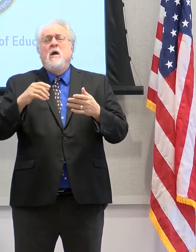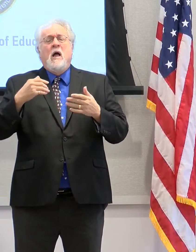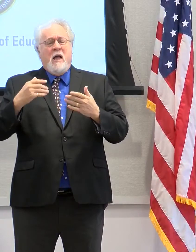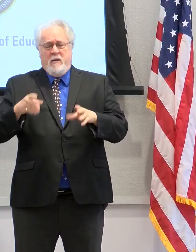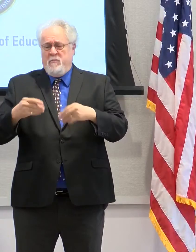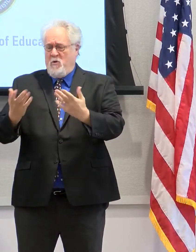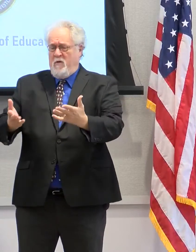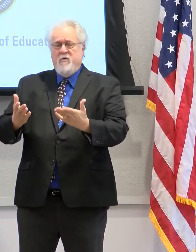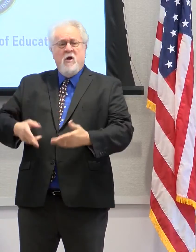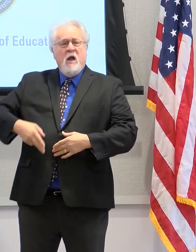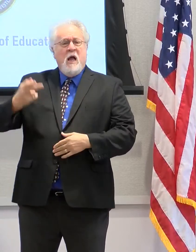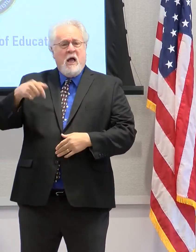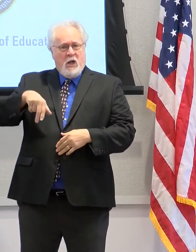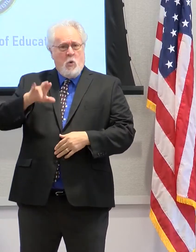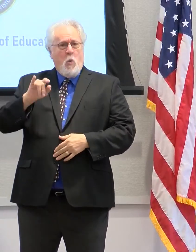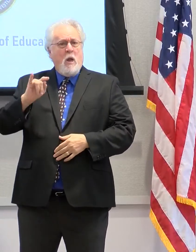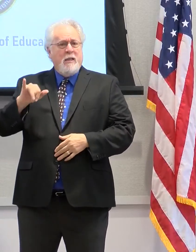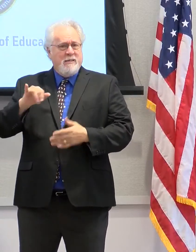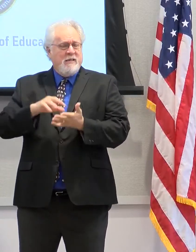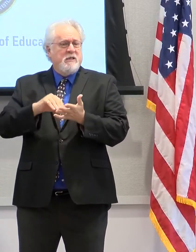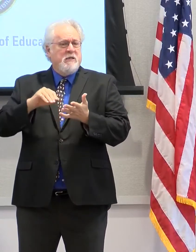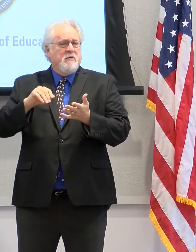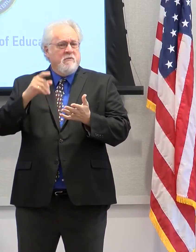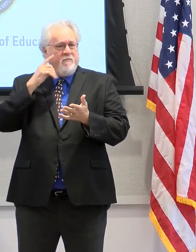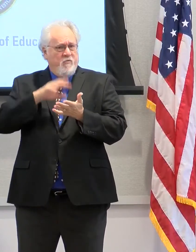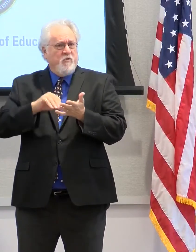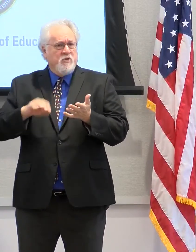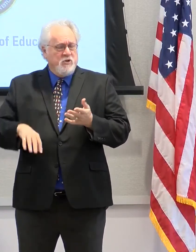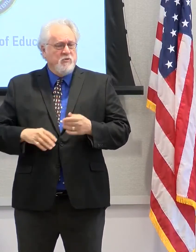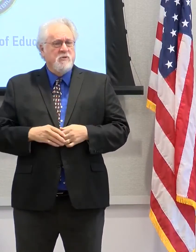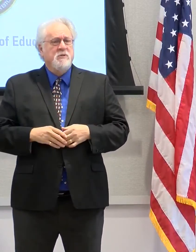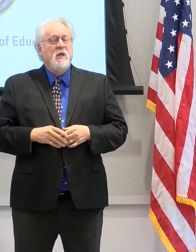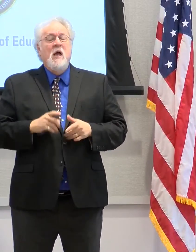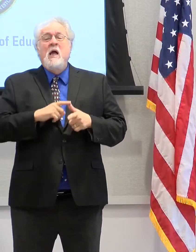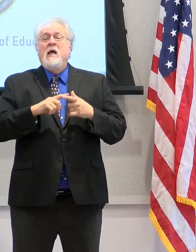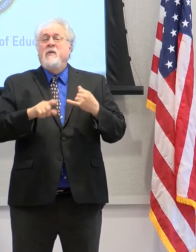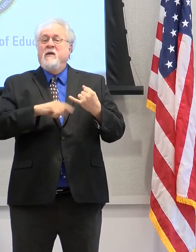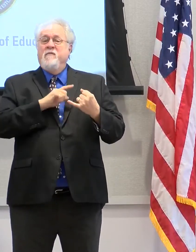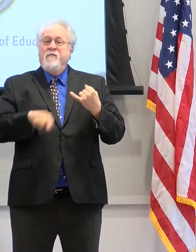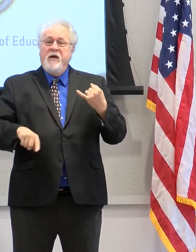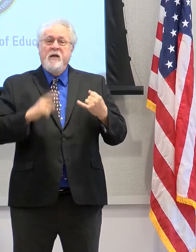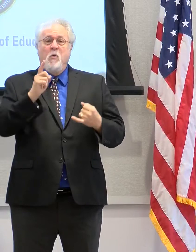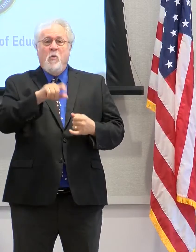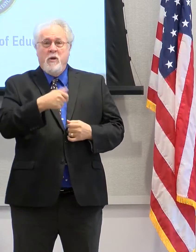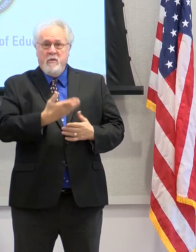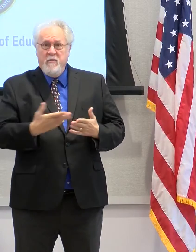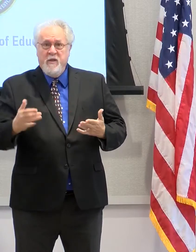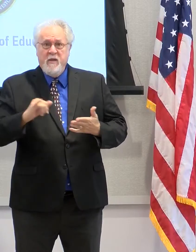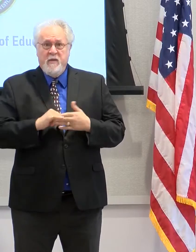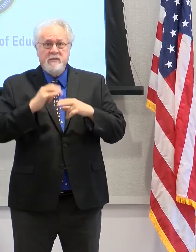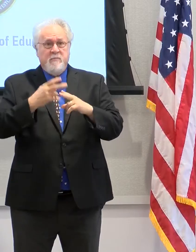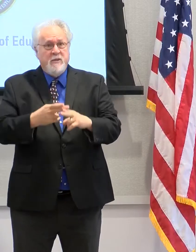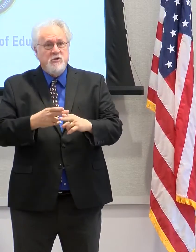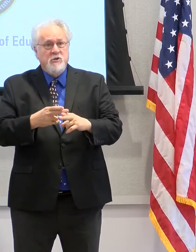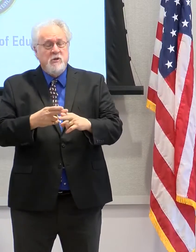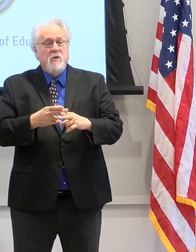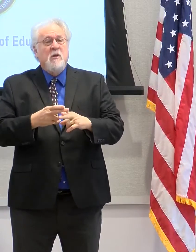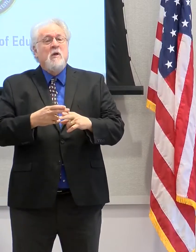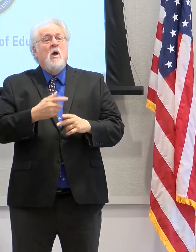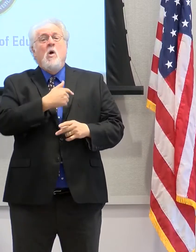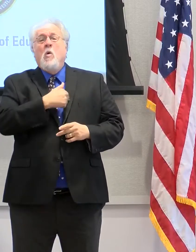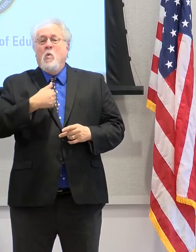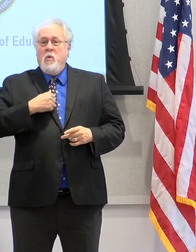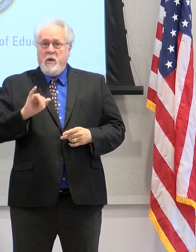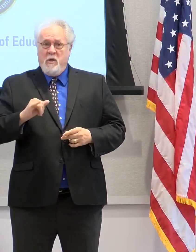high-quality seats to any student and every student that wants it. And then finally, one of the other things that was mentioned is that we